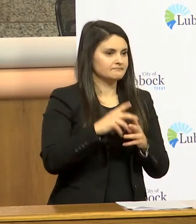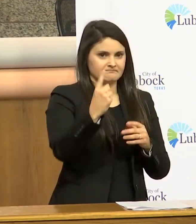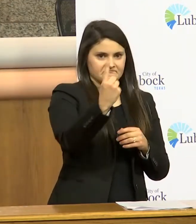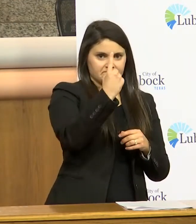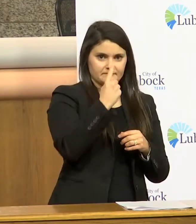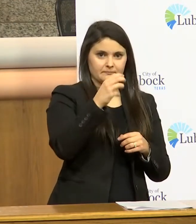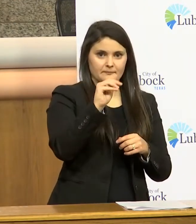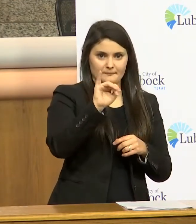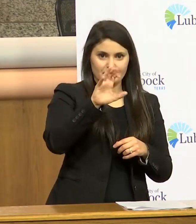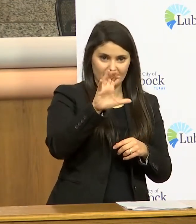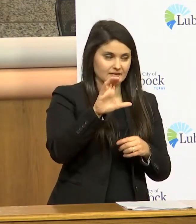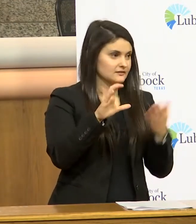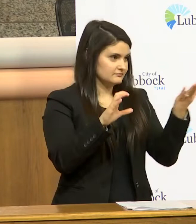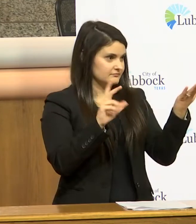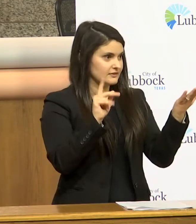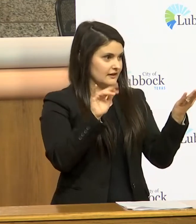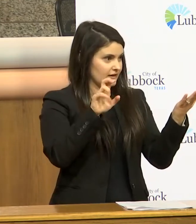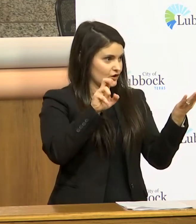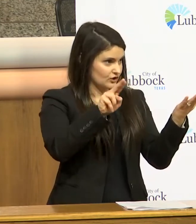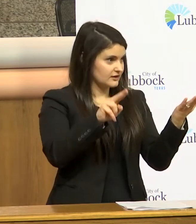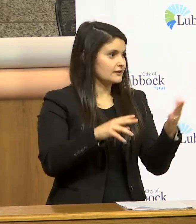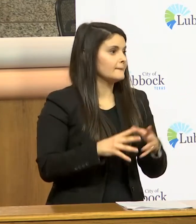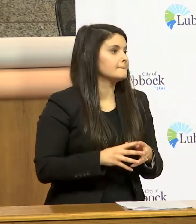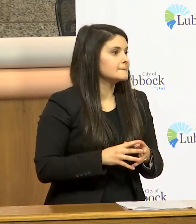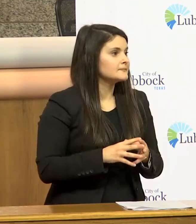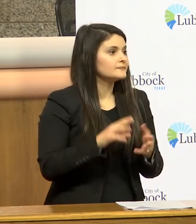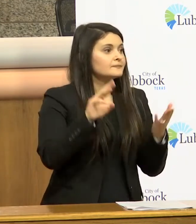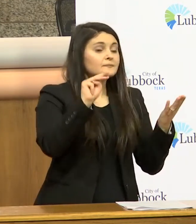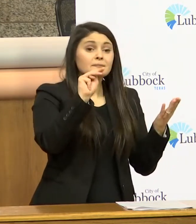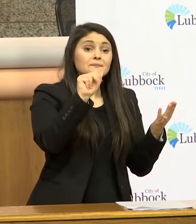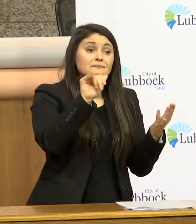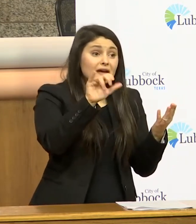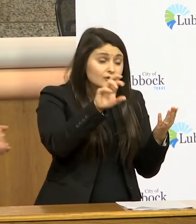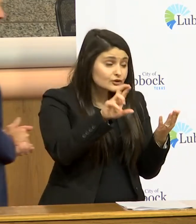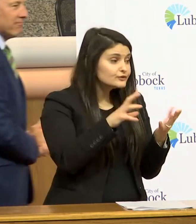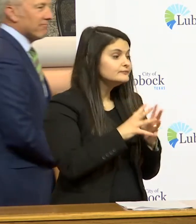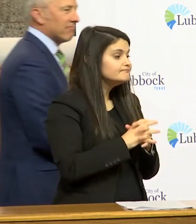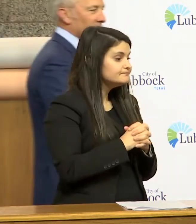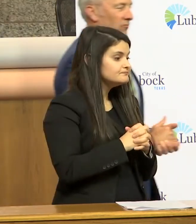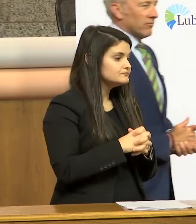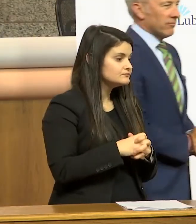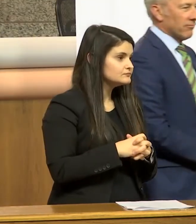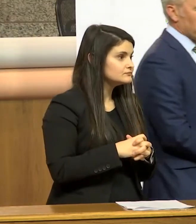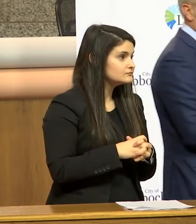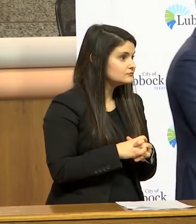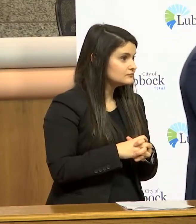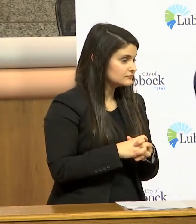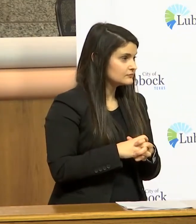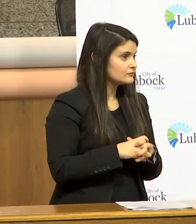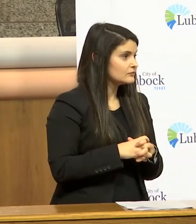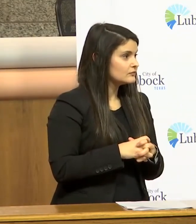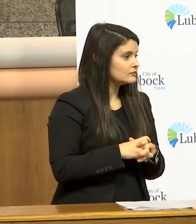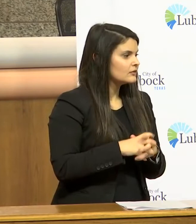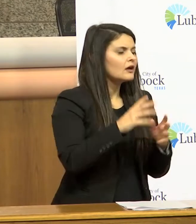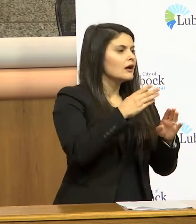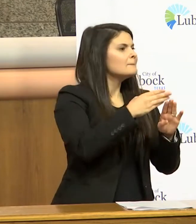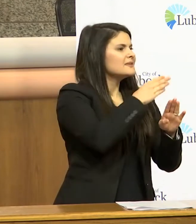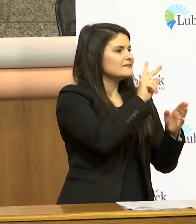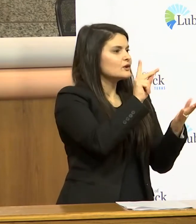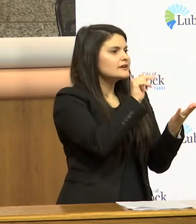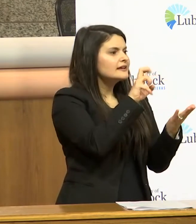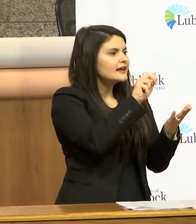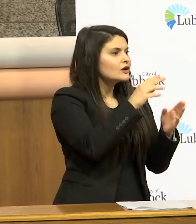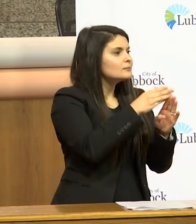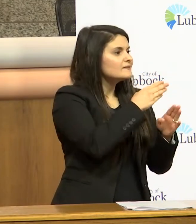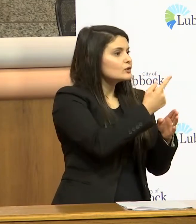karen mayor um before karen before